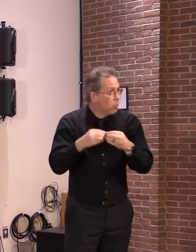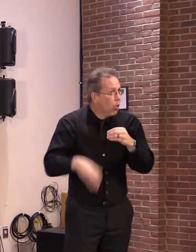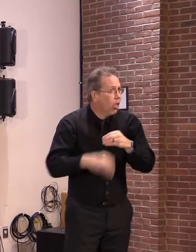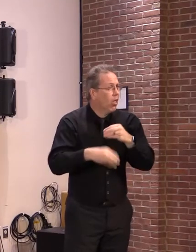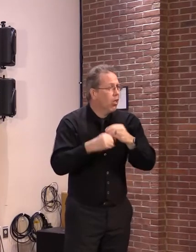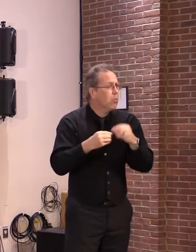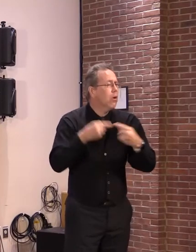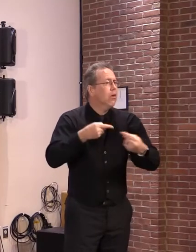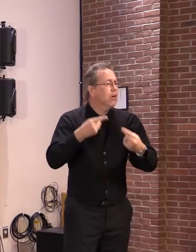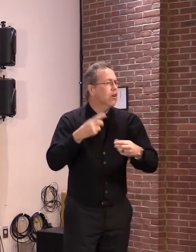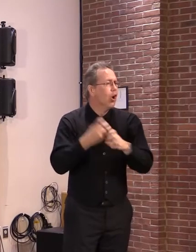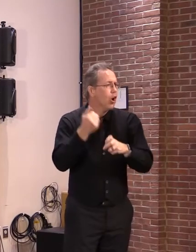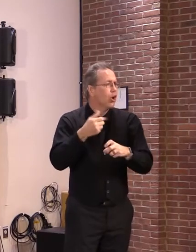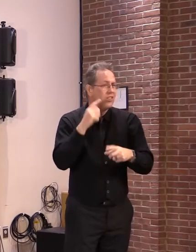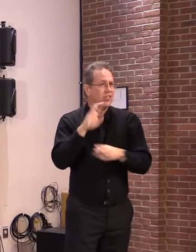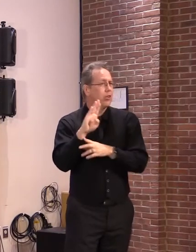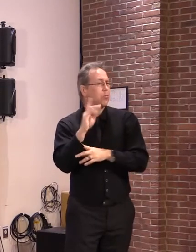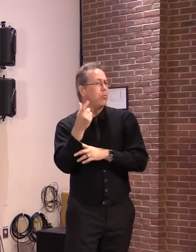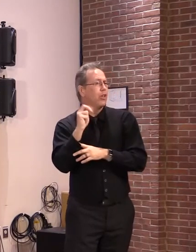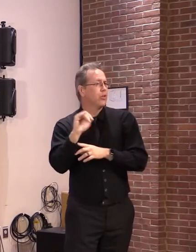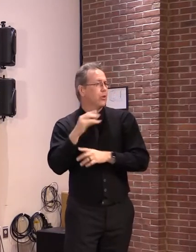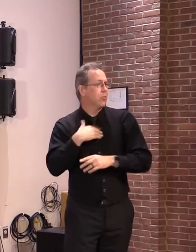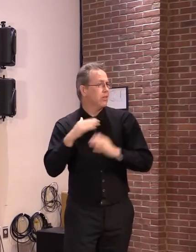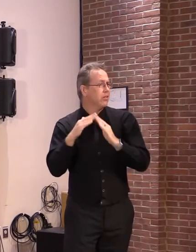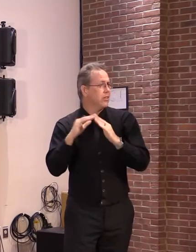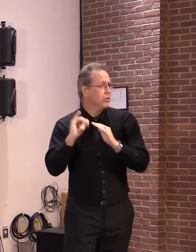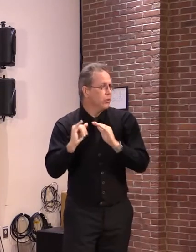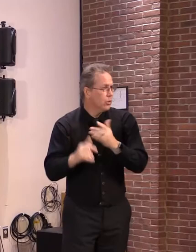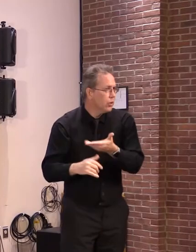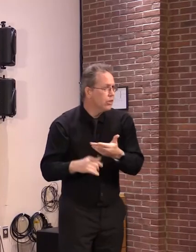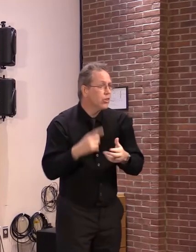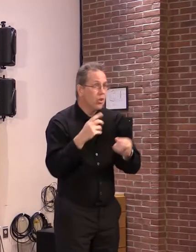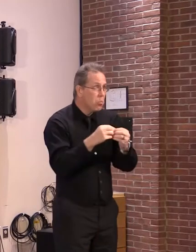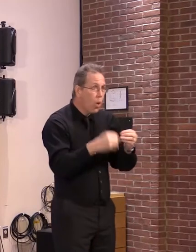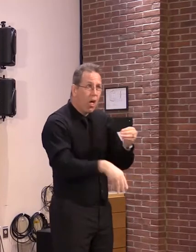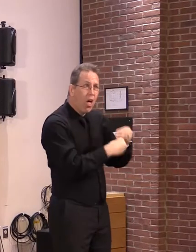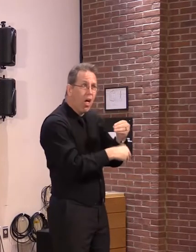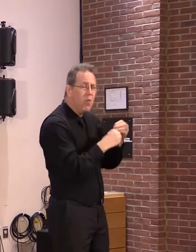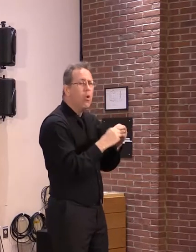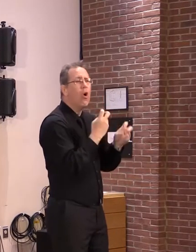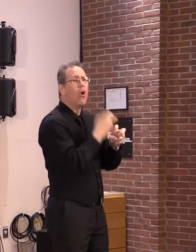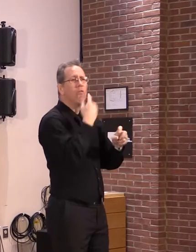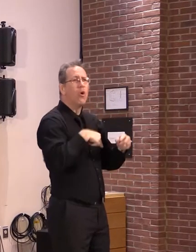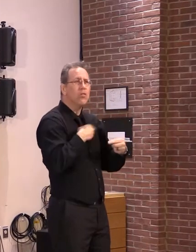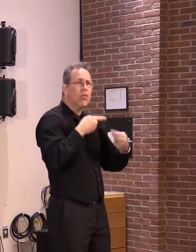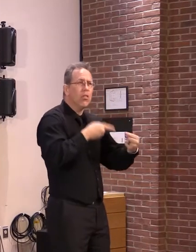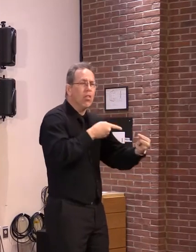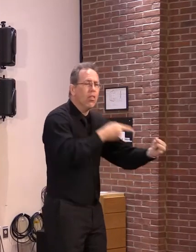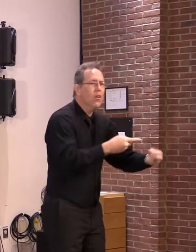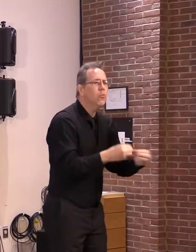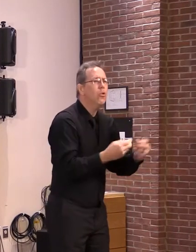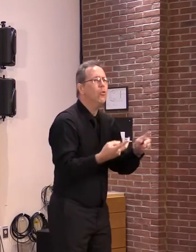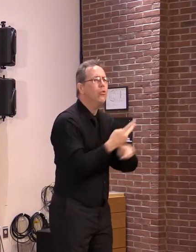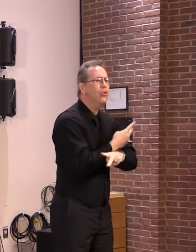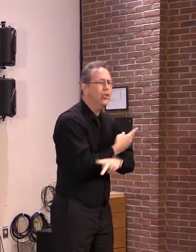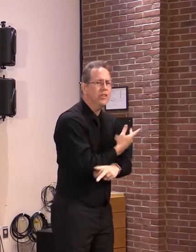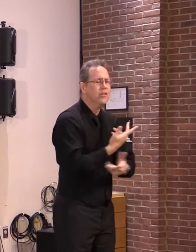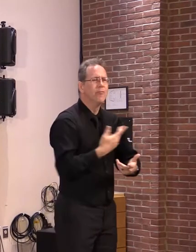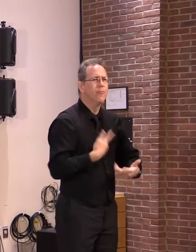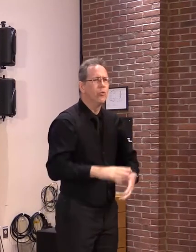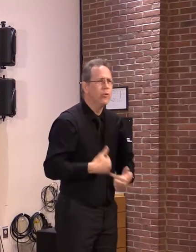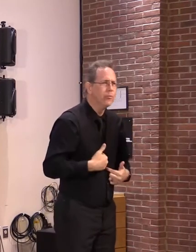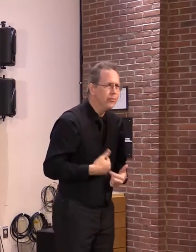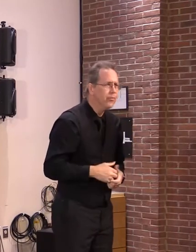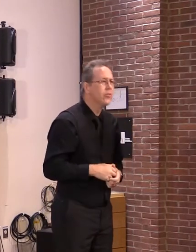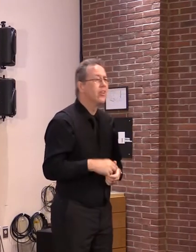as we are in Burlington. We should not be doing something that is pushing us in the wrong direction, that is making it worse, and that's what dozens of